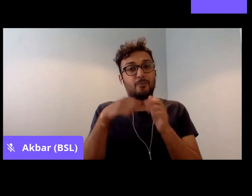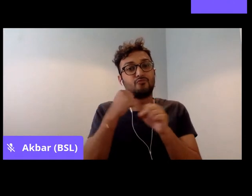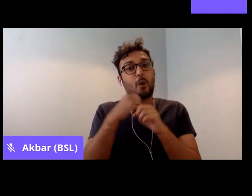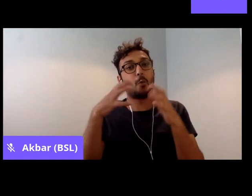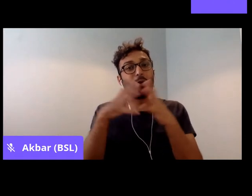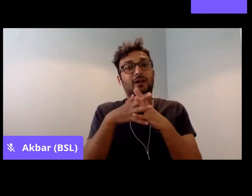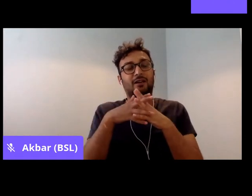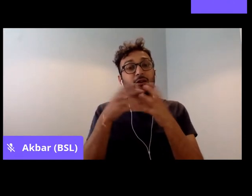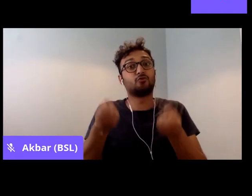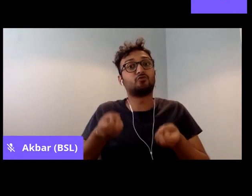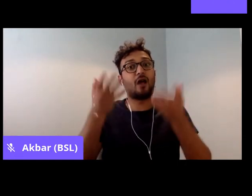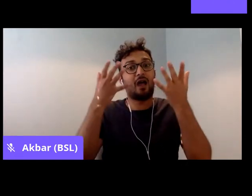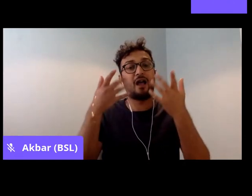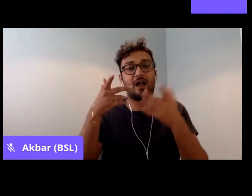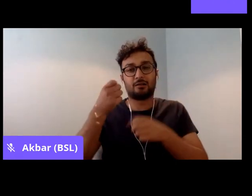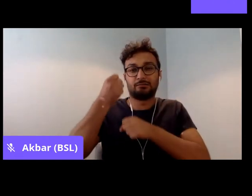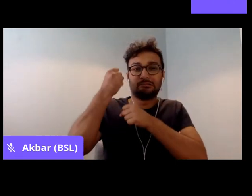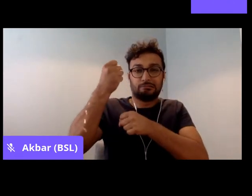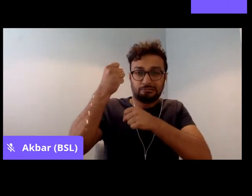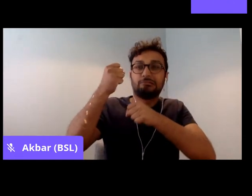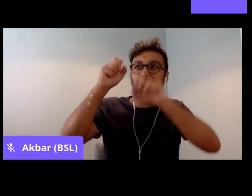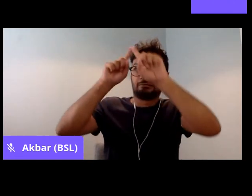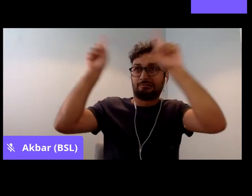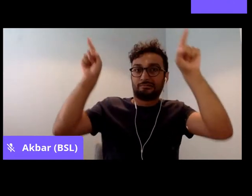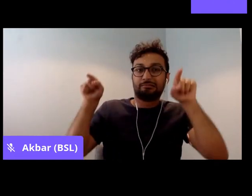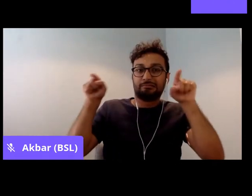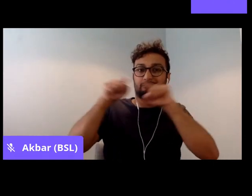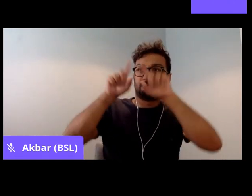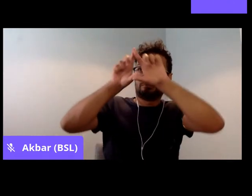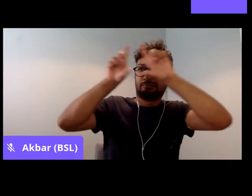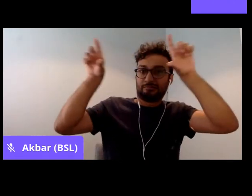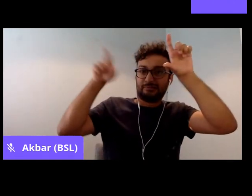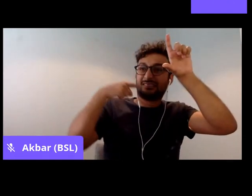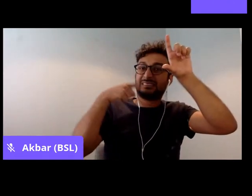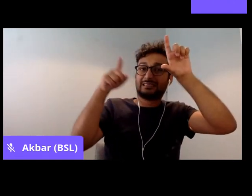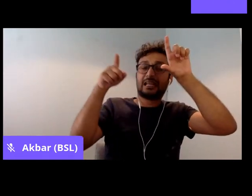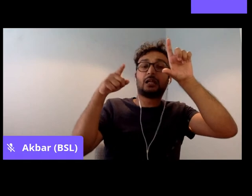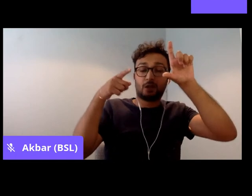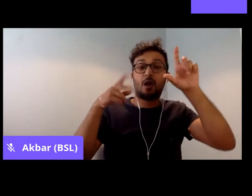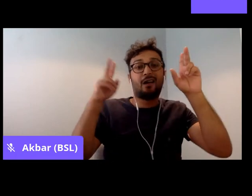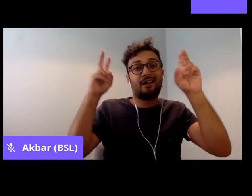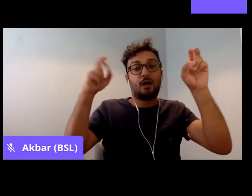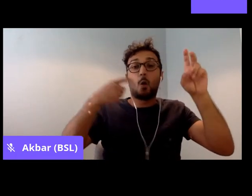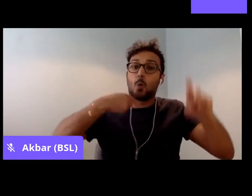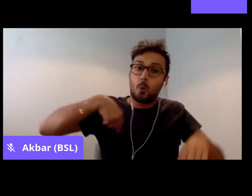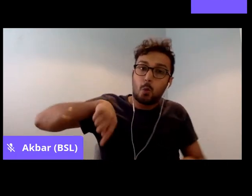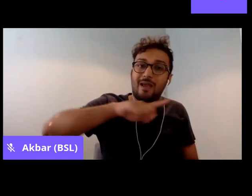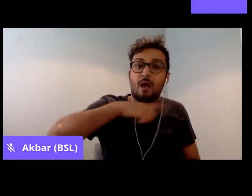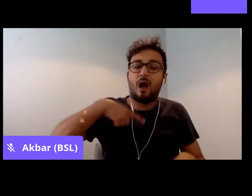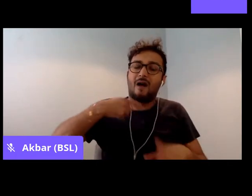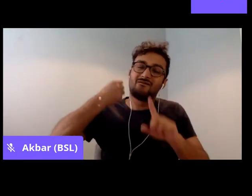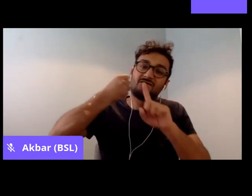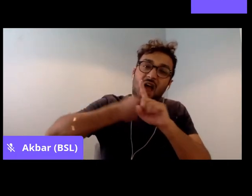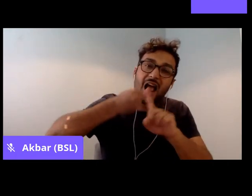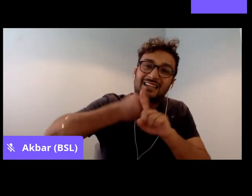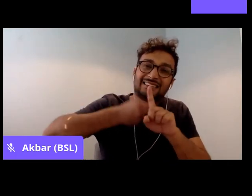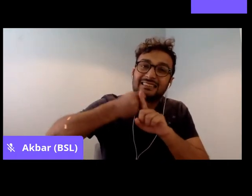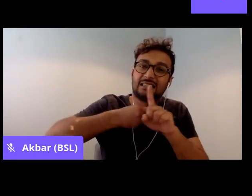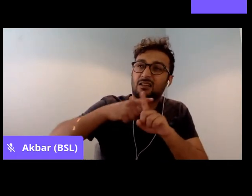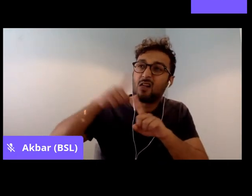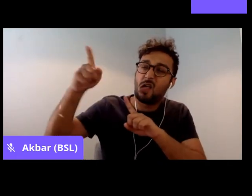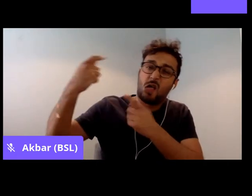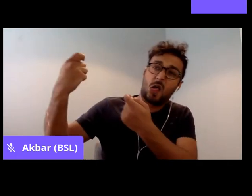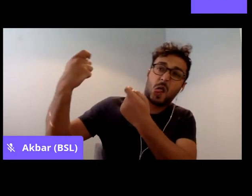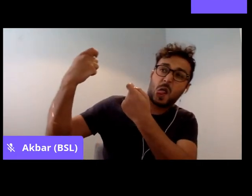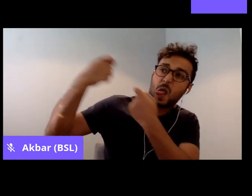uh, a placard with the slogans, we are, we are fighting, um, exploitation, um, uh,